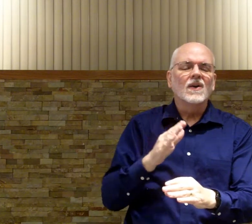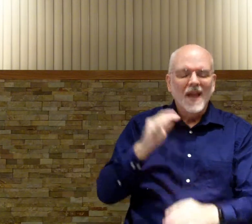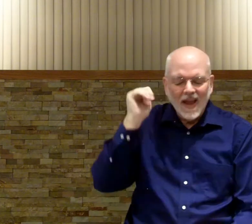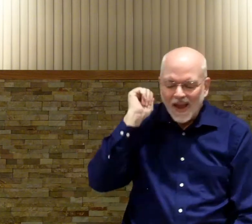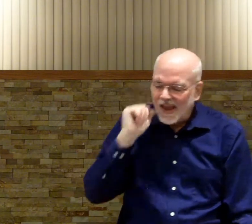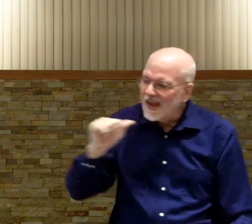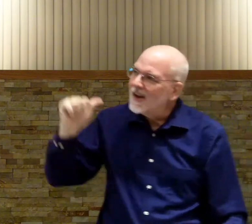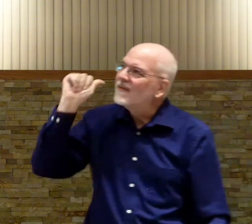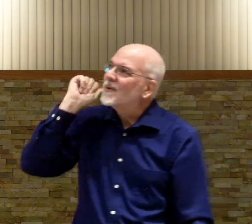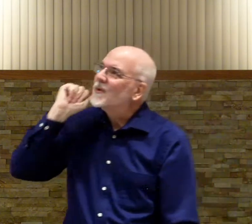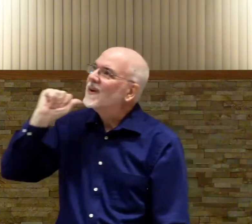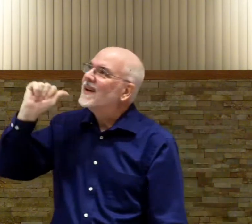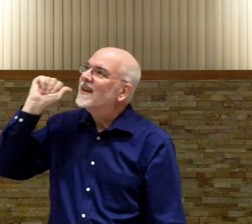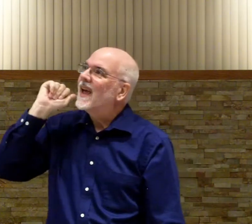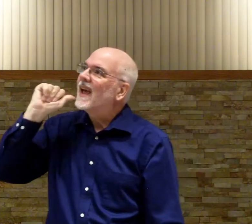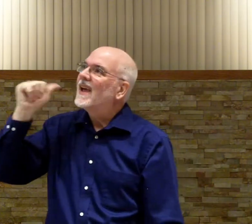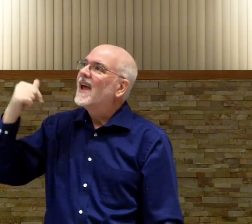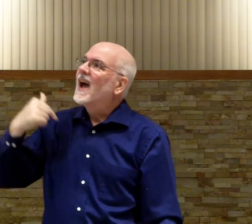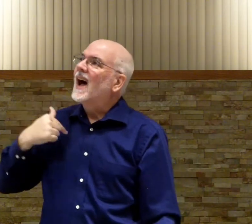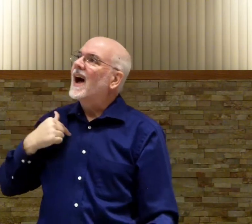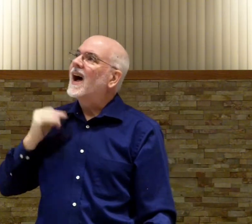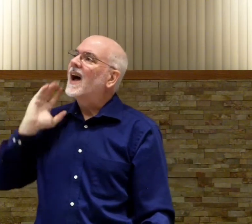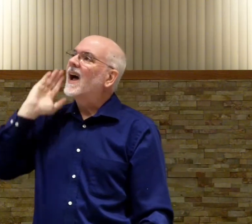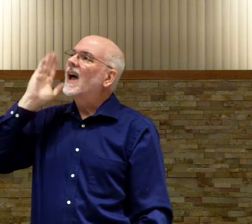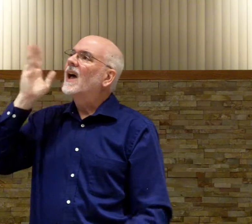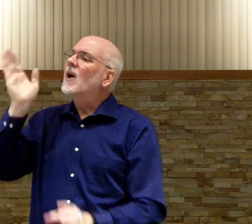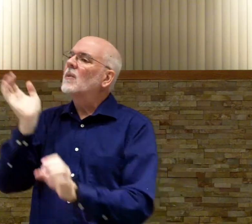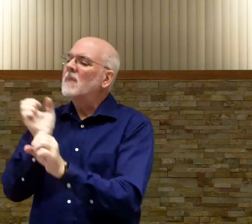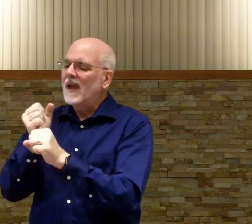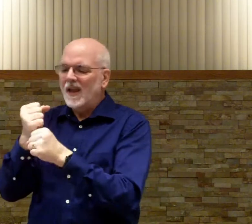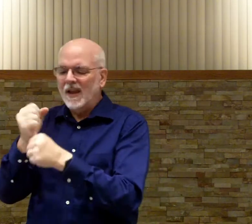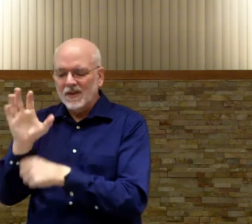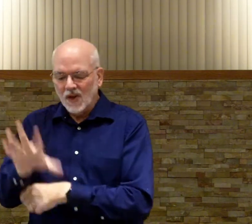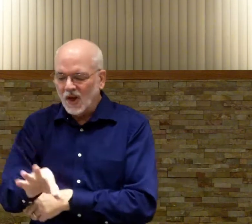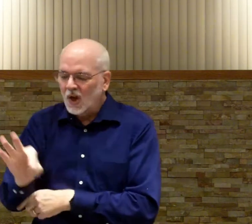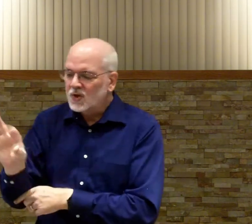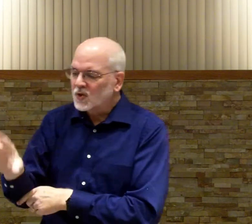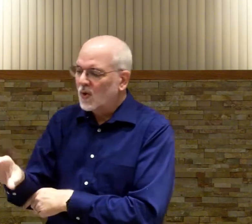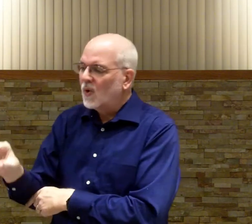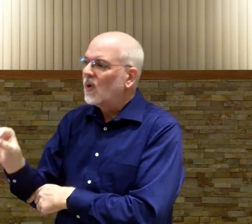every day i'll make the joy